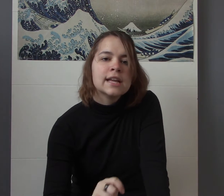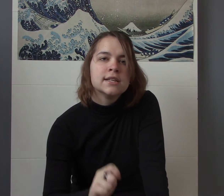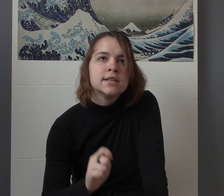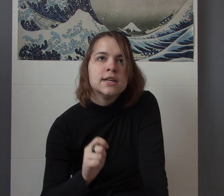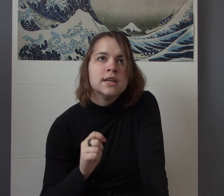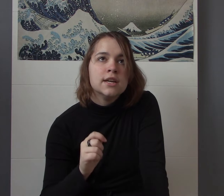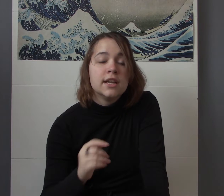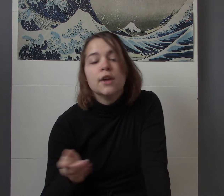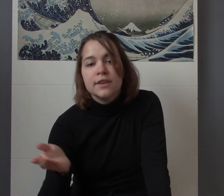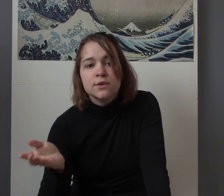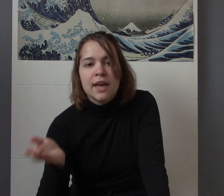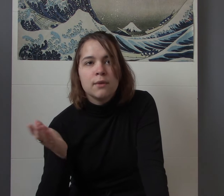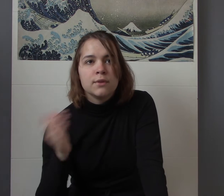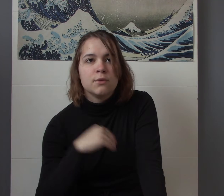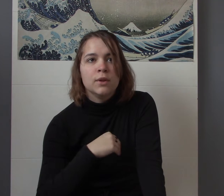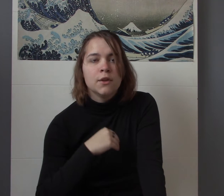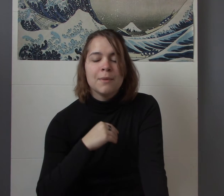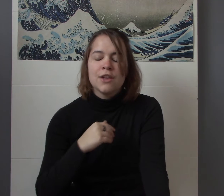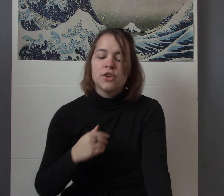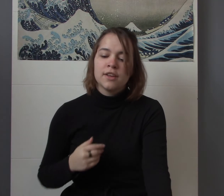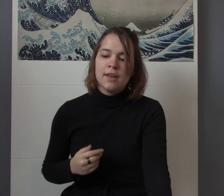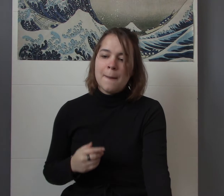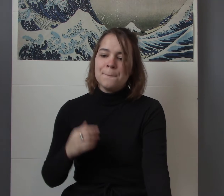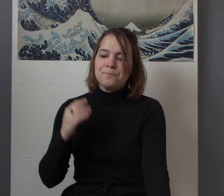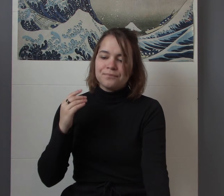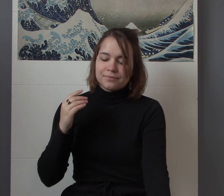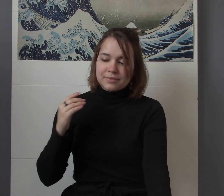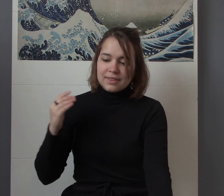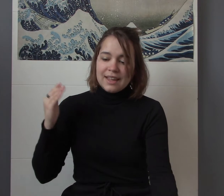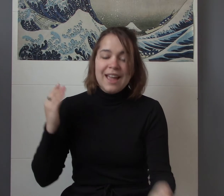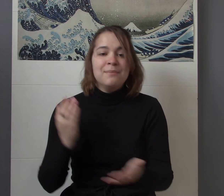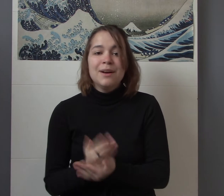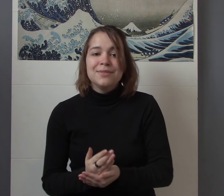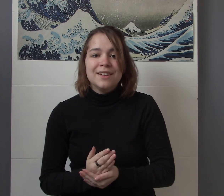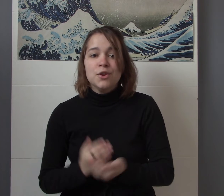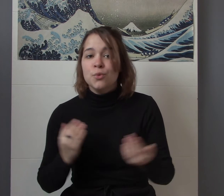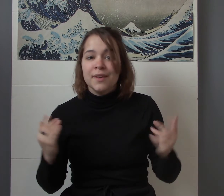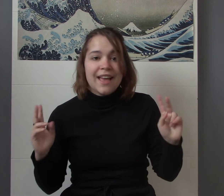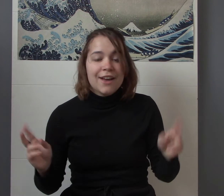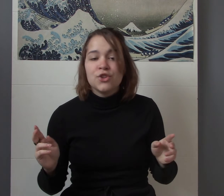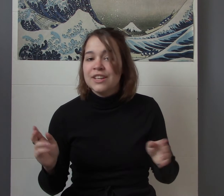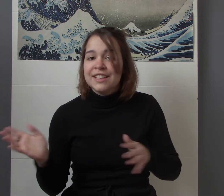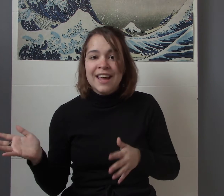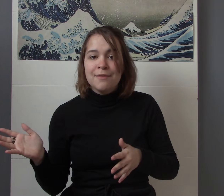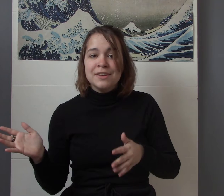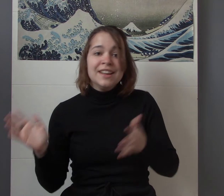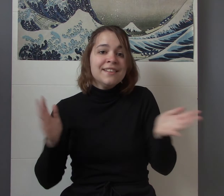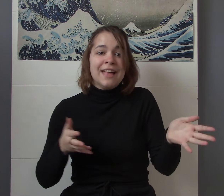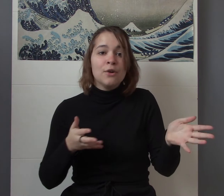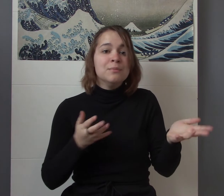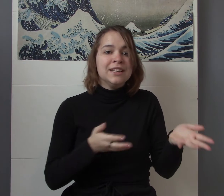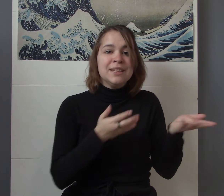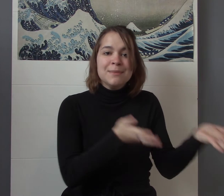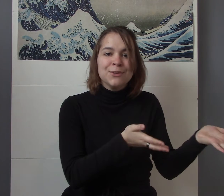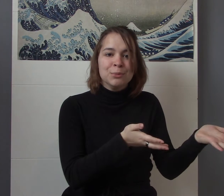you know they do that with Willow's magic and Buffy who was actually in heaven is now completely miserable